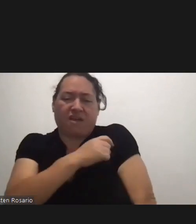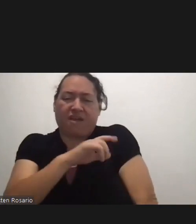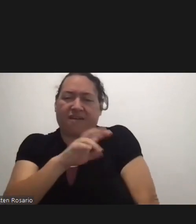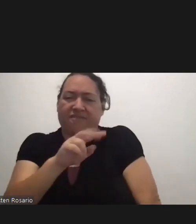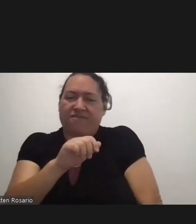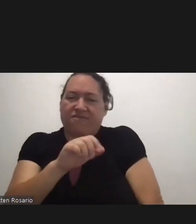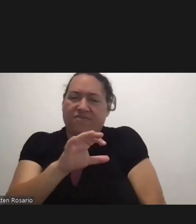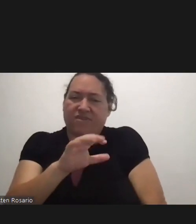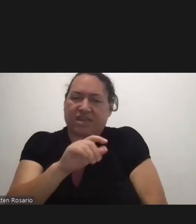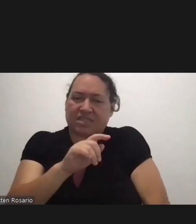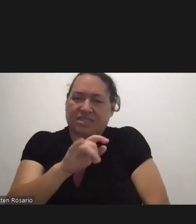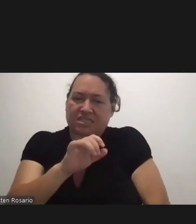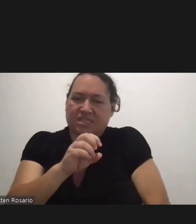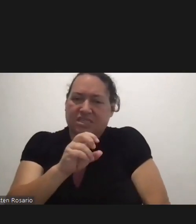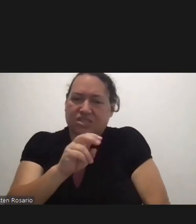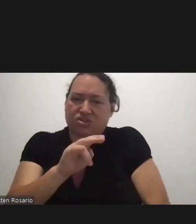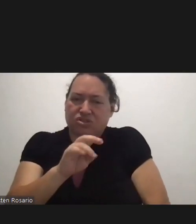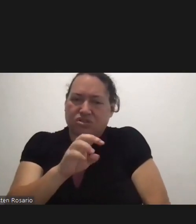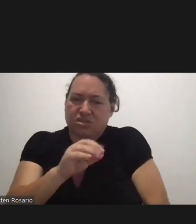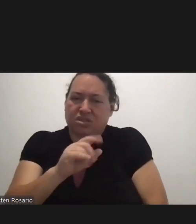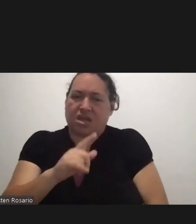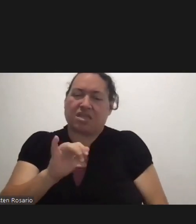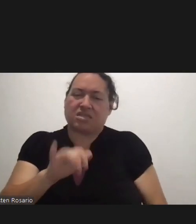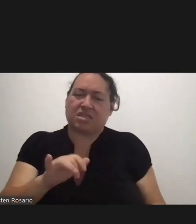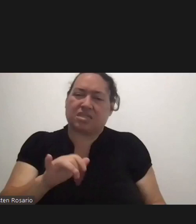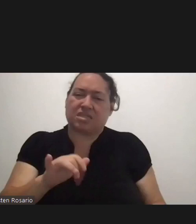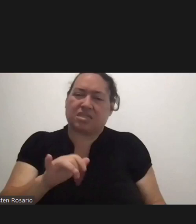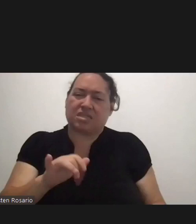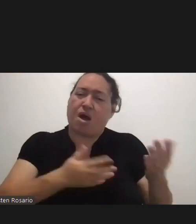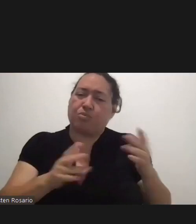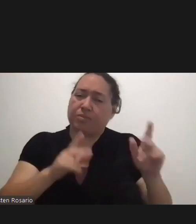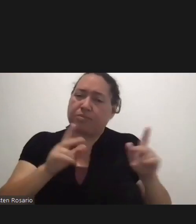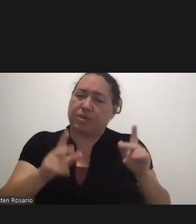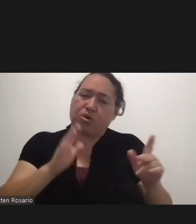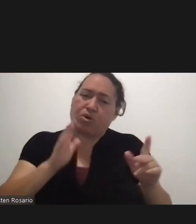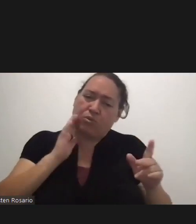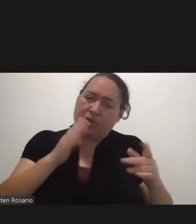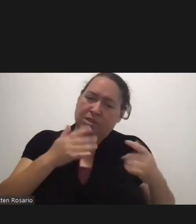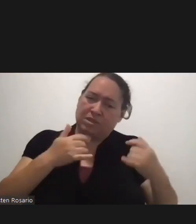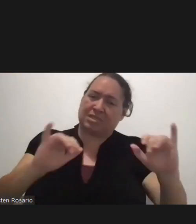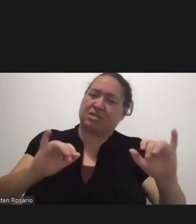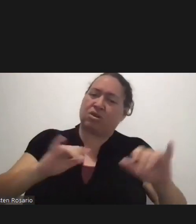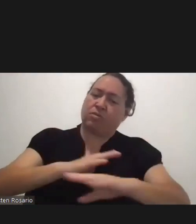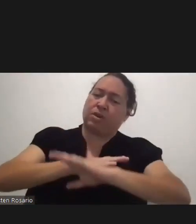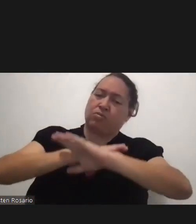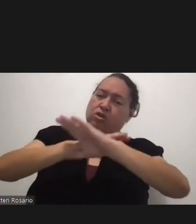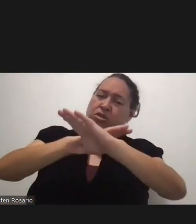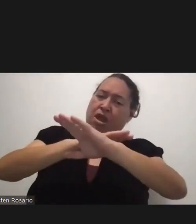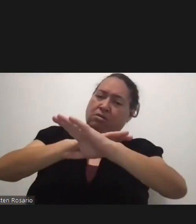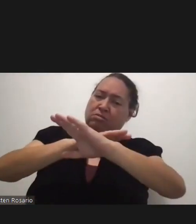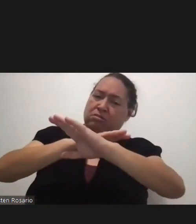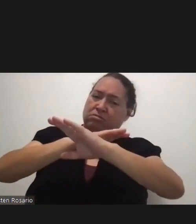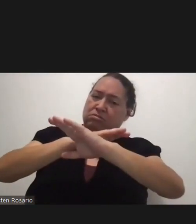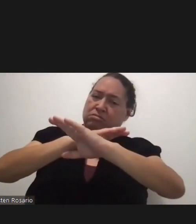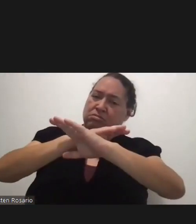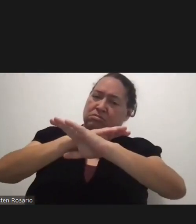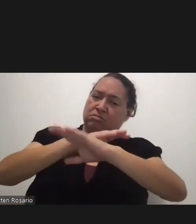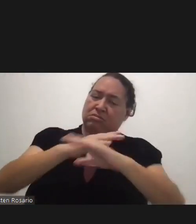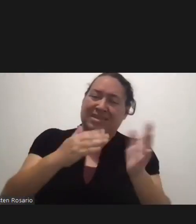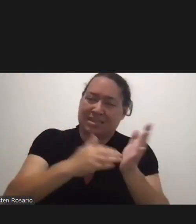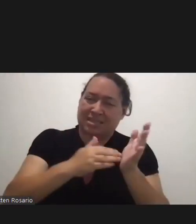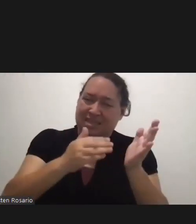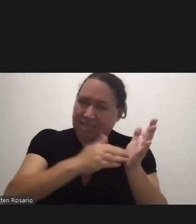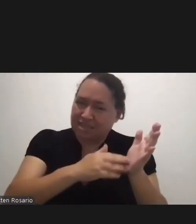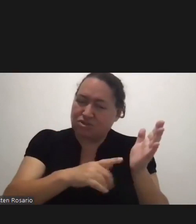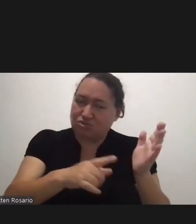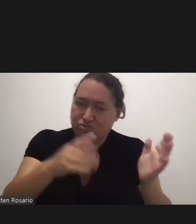That Our People Will Still Be Protected So And And Again Of Course You Know